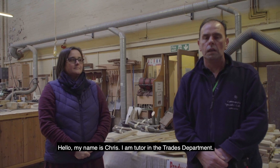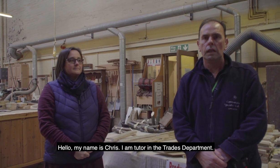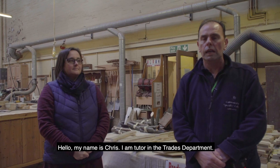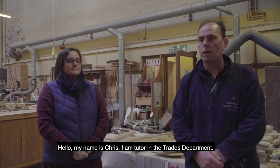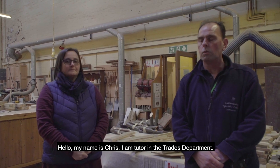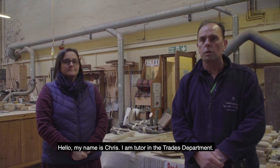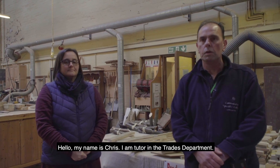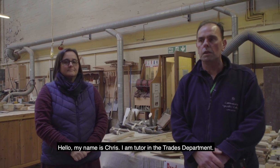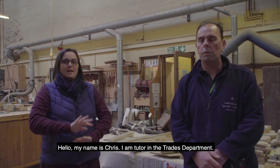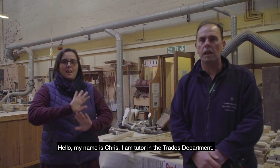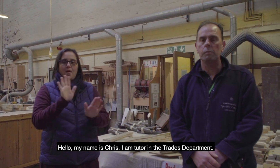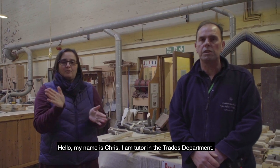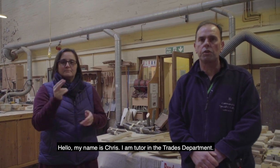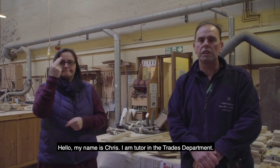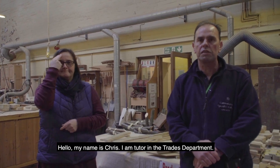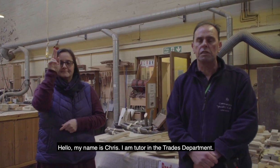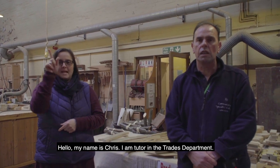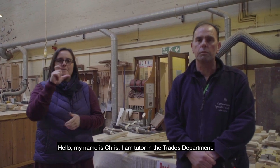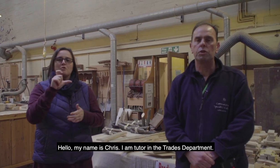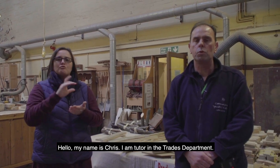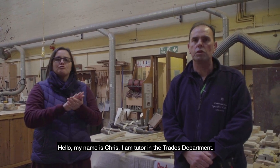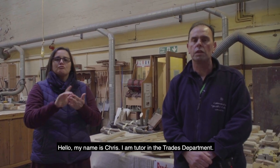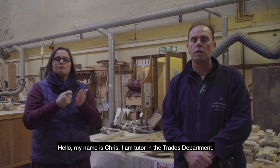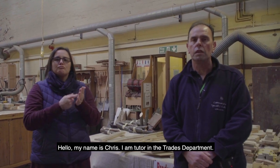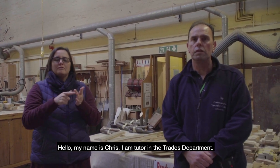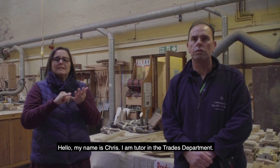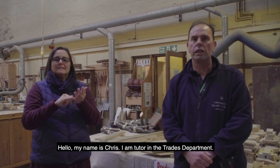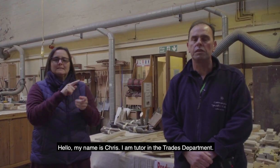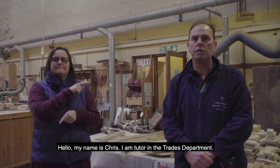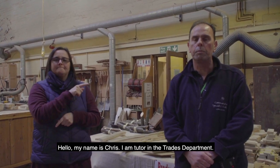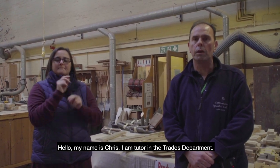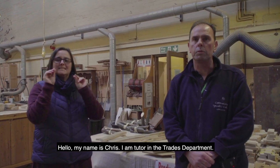Hello. My name is Chris. I am a tutor in the Trades Department.